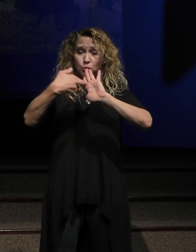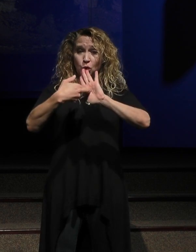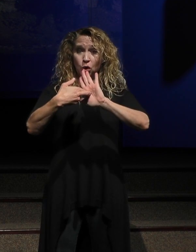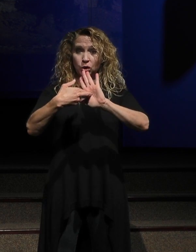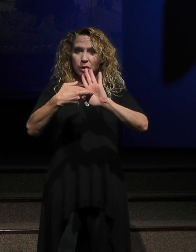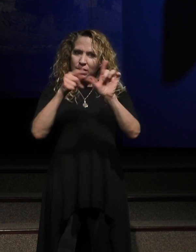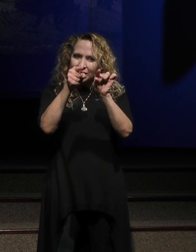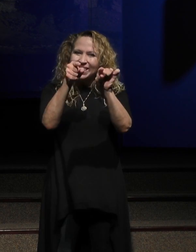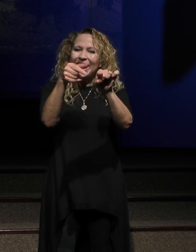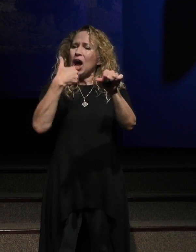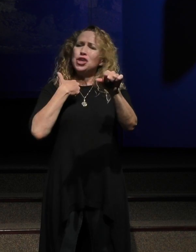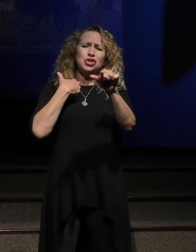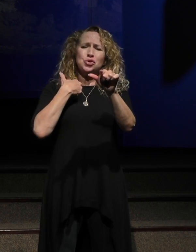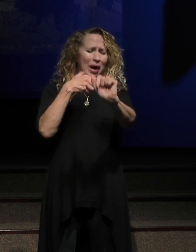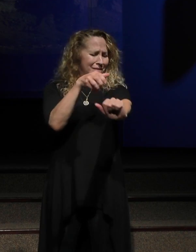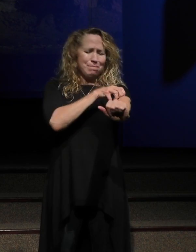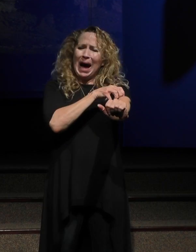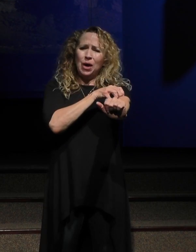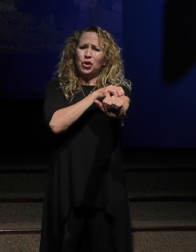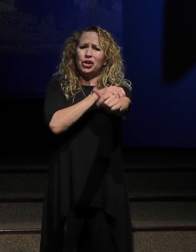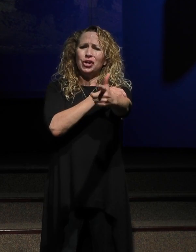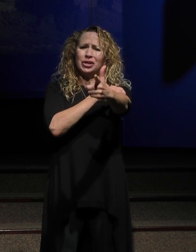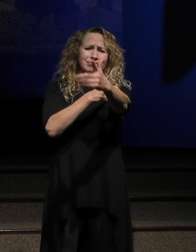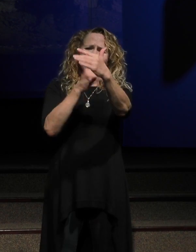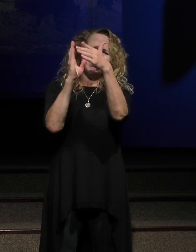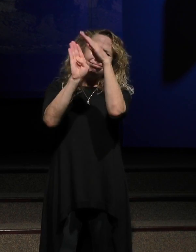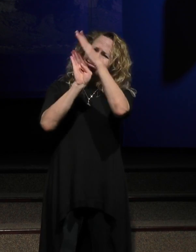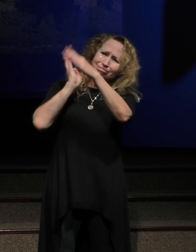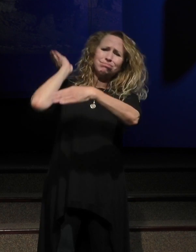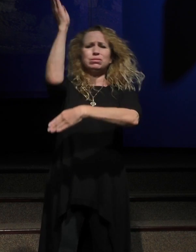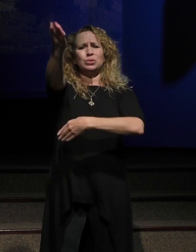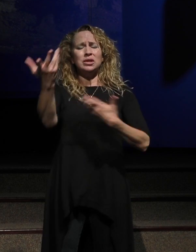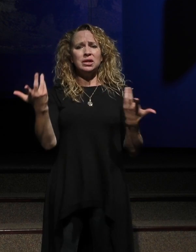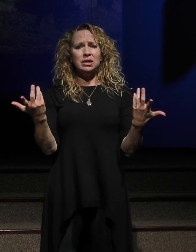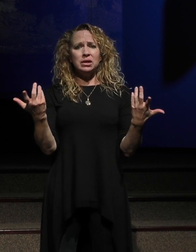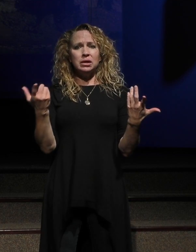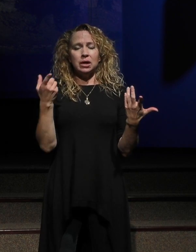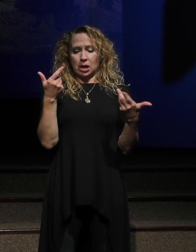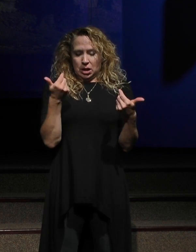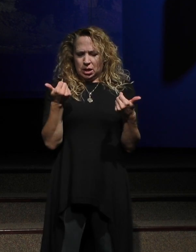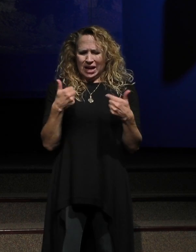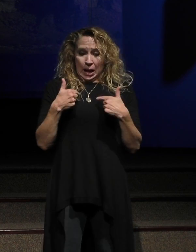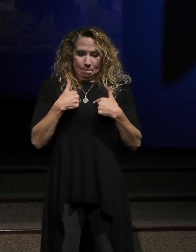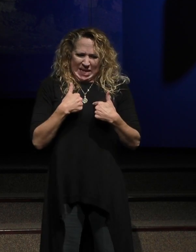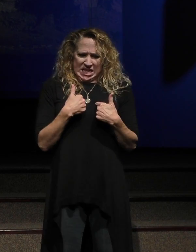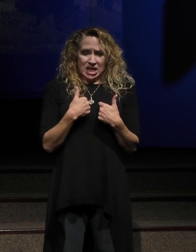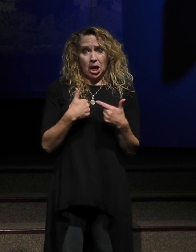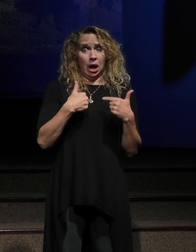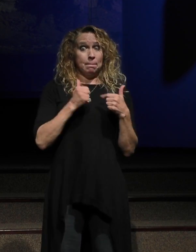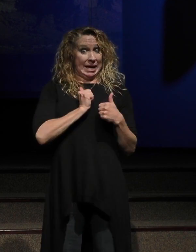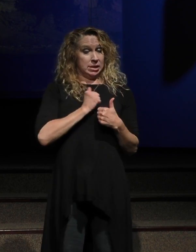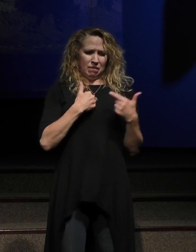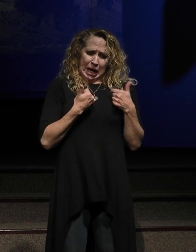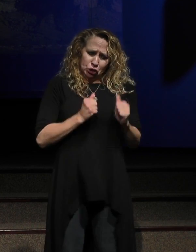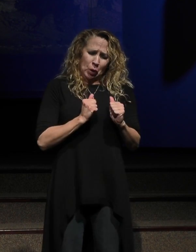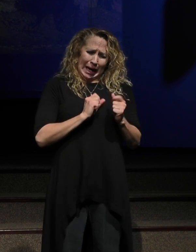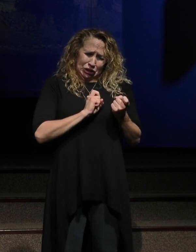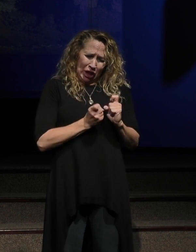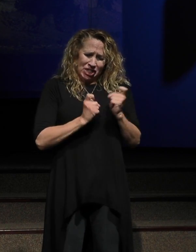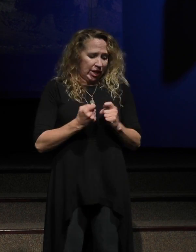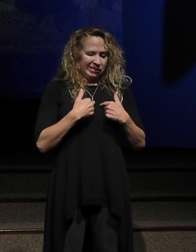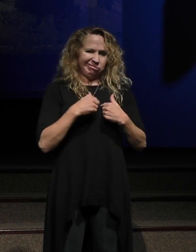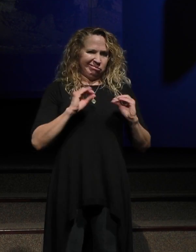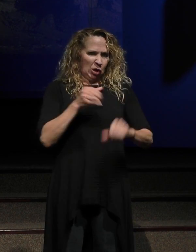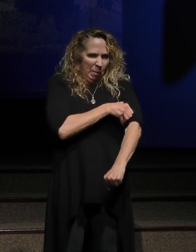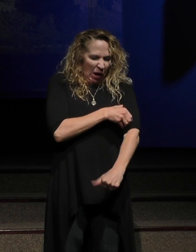you have limited power. You have limited power. That means that, you you try to change things, but you can't change them because you have, you don't have the power